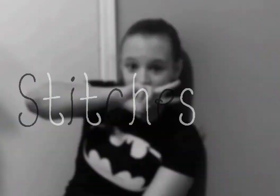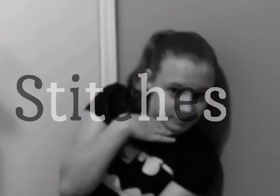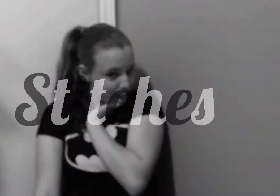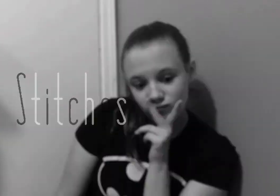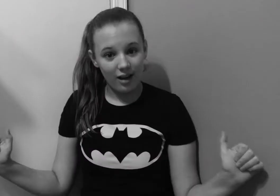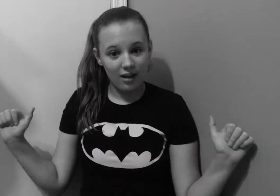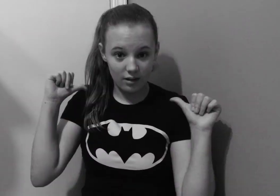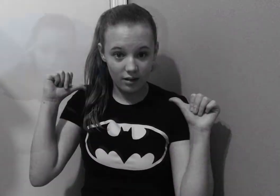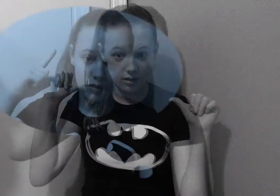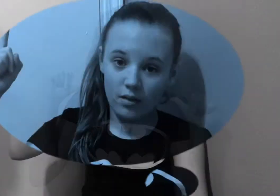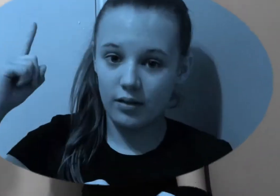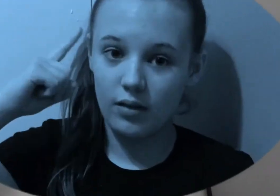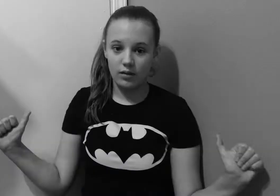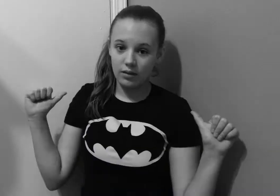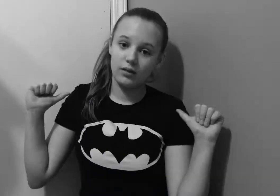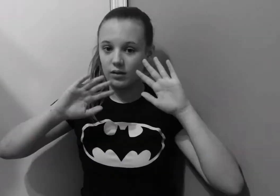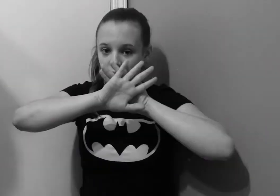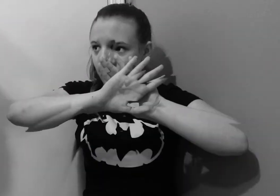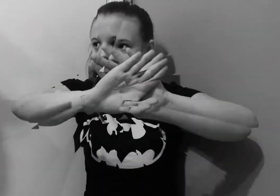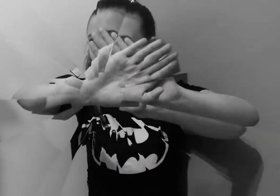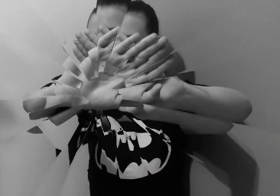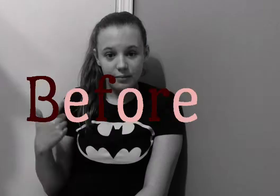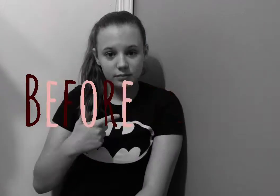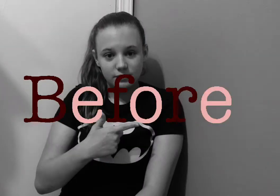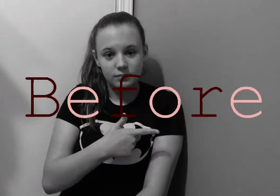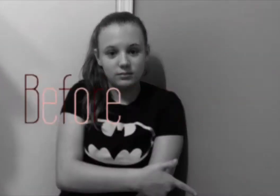I thought that I'd been hurt before